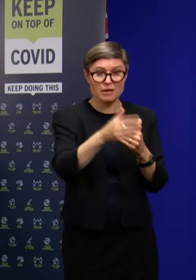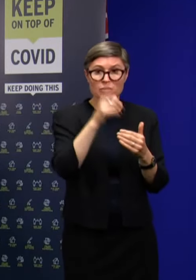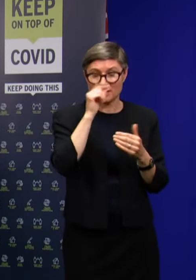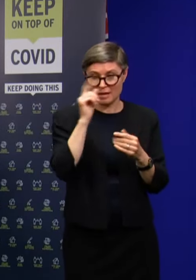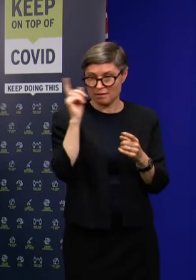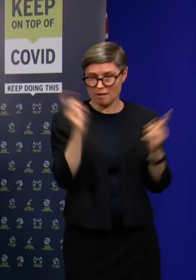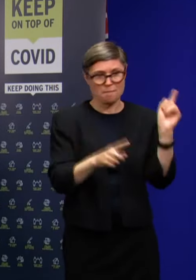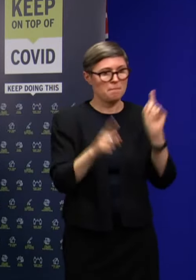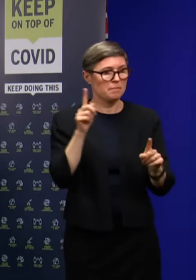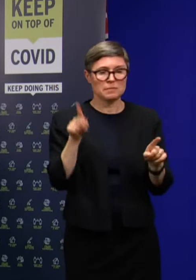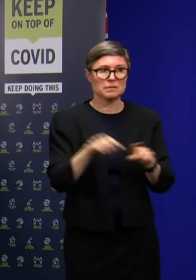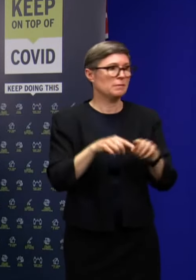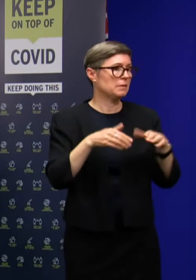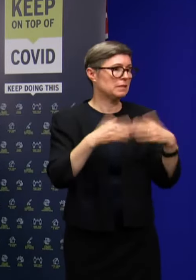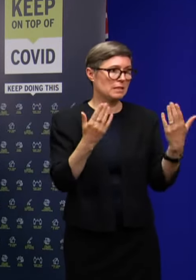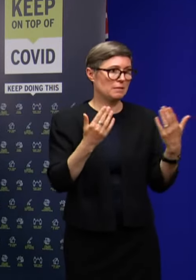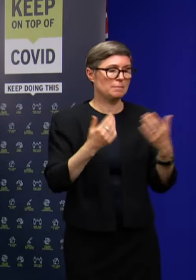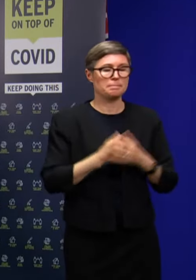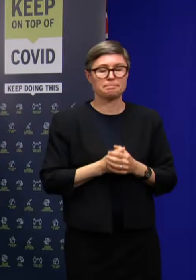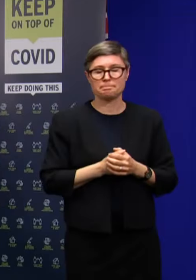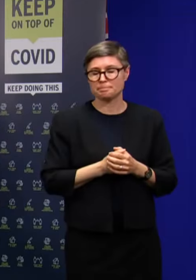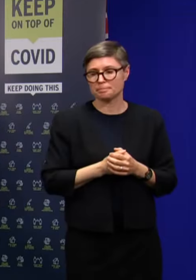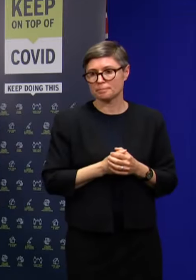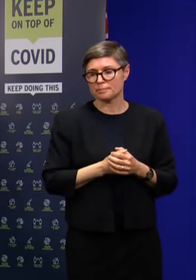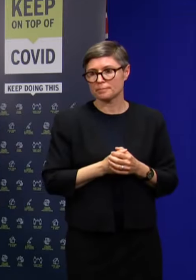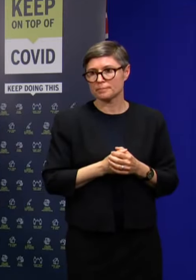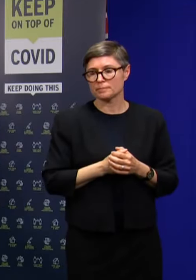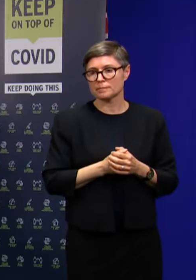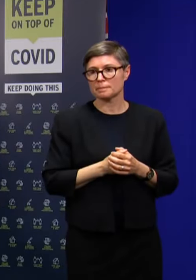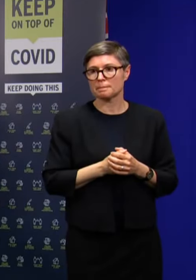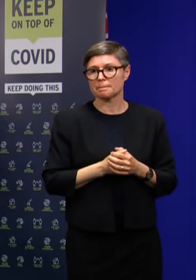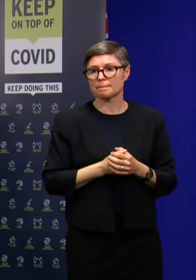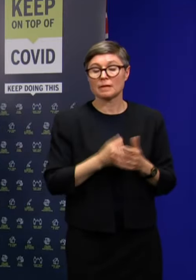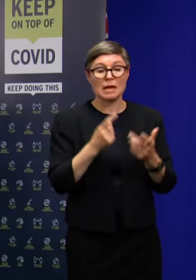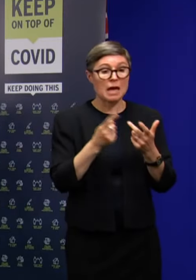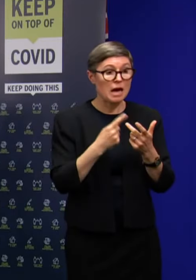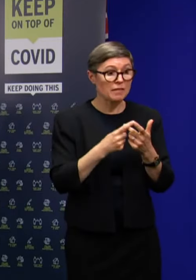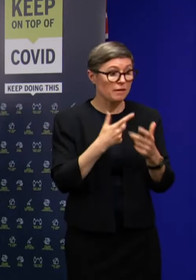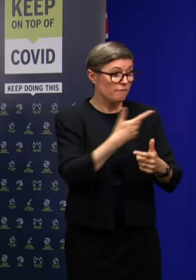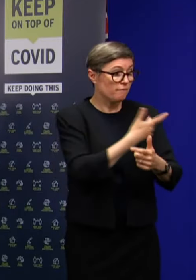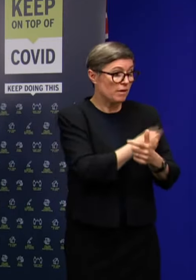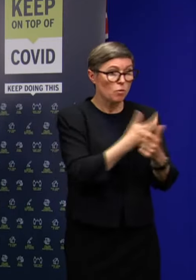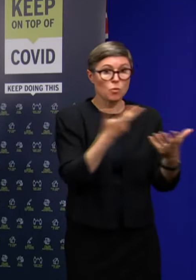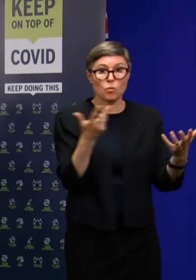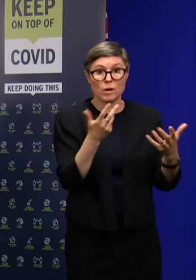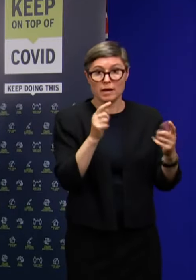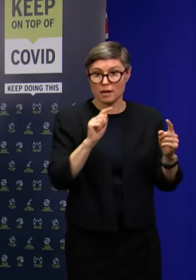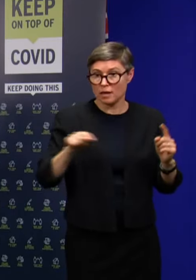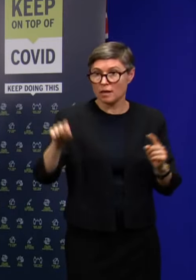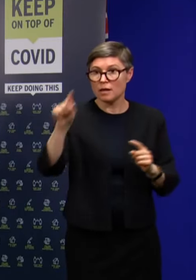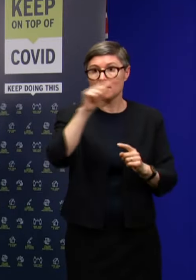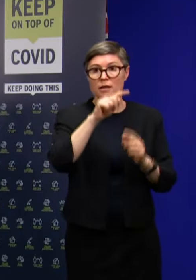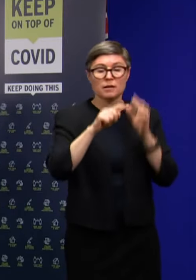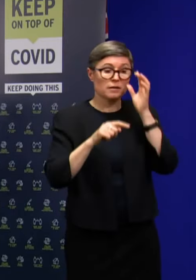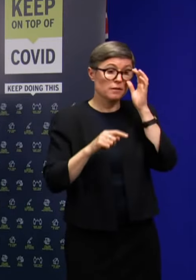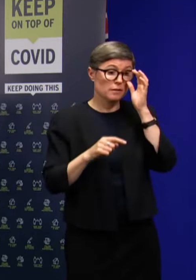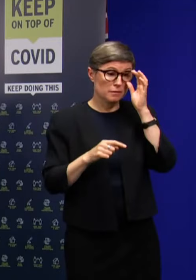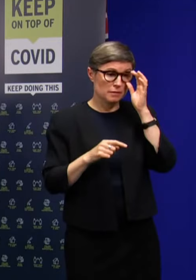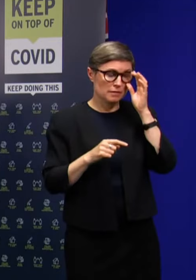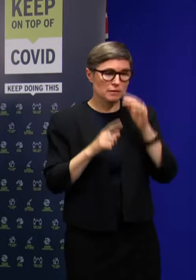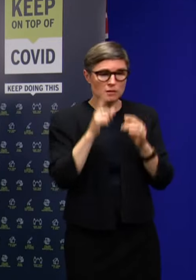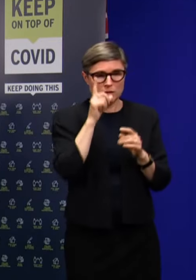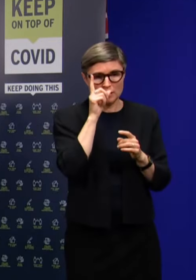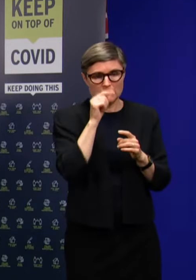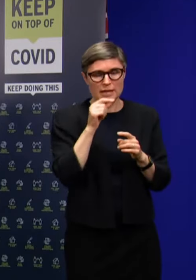at any of these locations, just to turn up. In terms of other vaccination options, as I've alluded to, walk-ins are